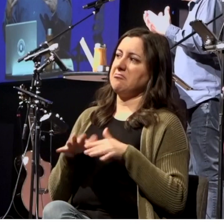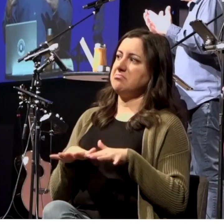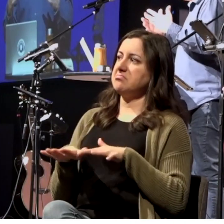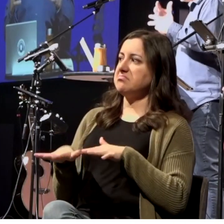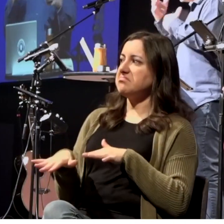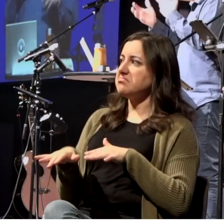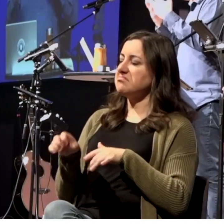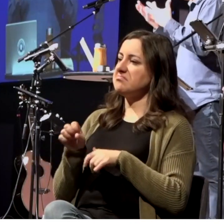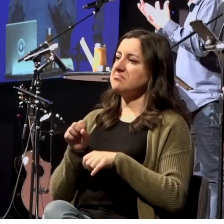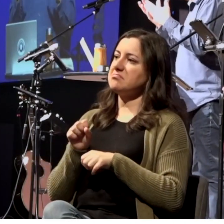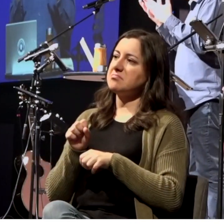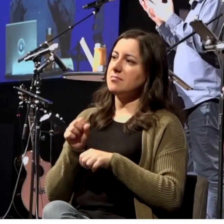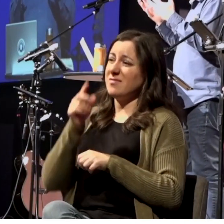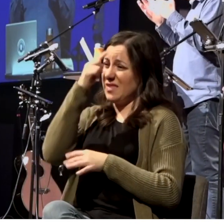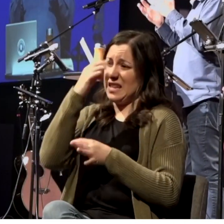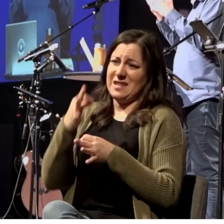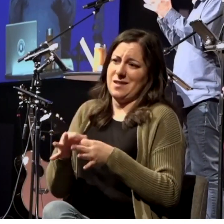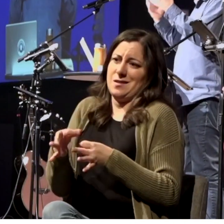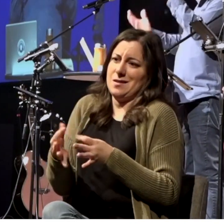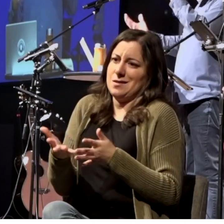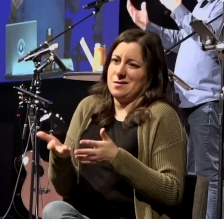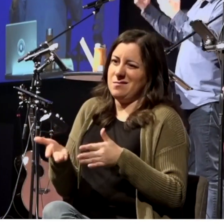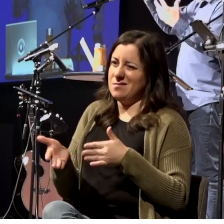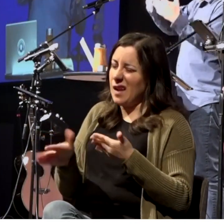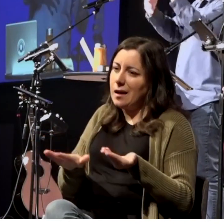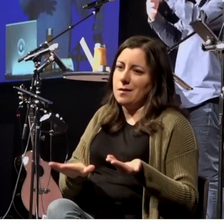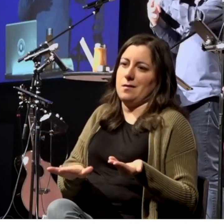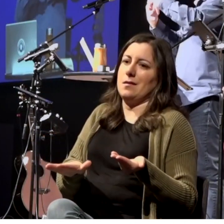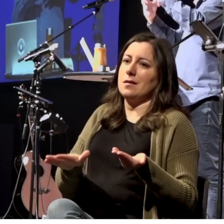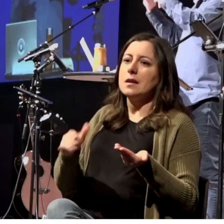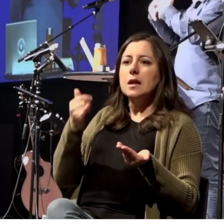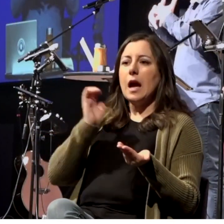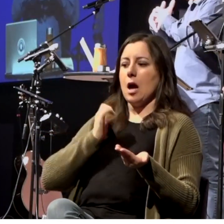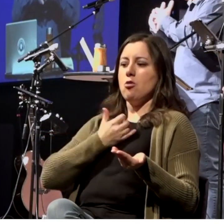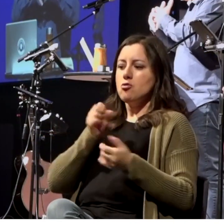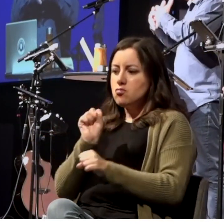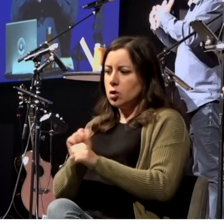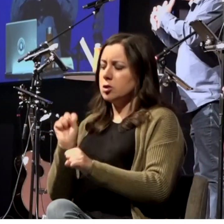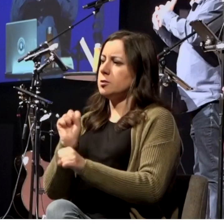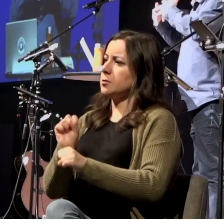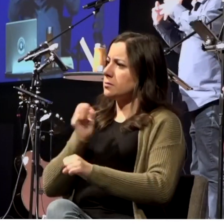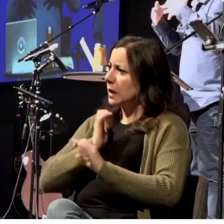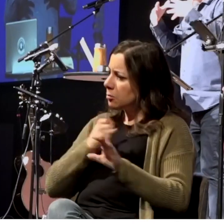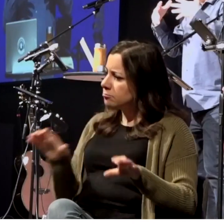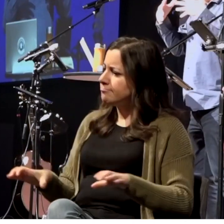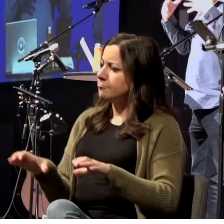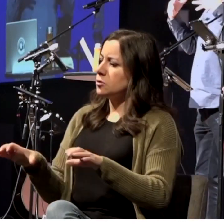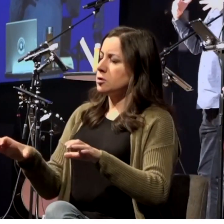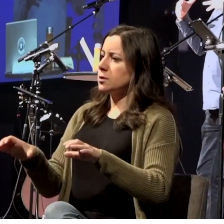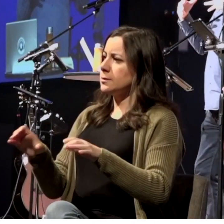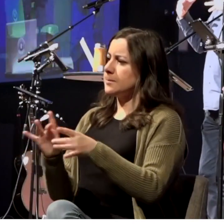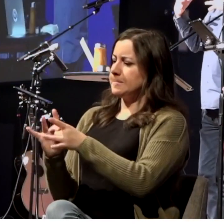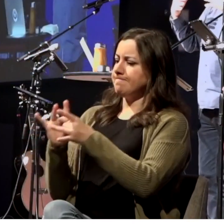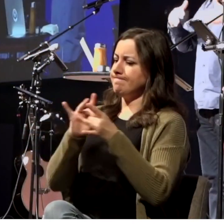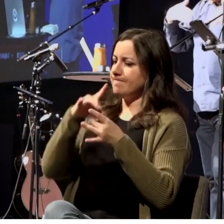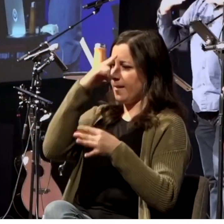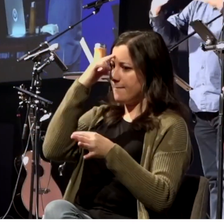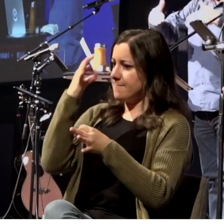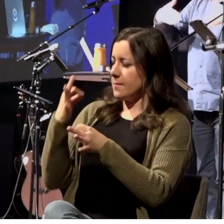And the idea is this. It's that you know faith and works they go together but it's not of my works